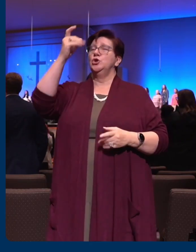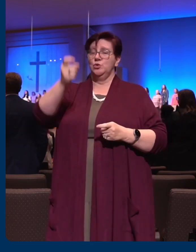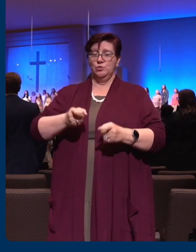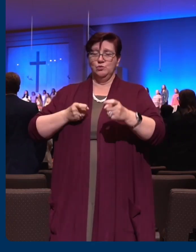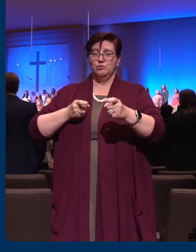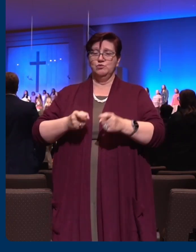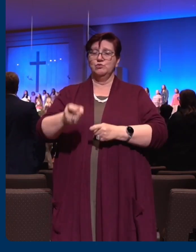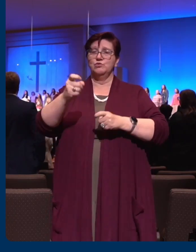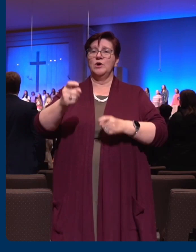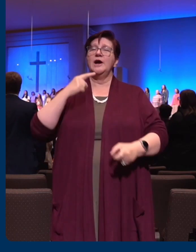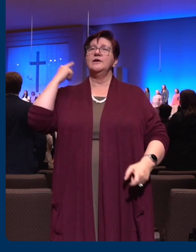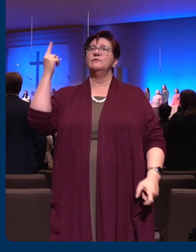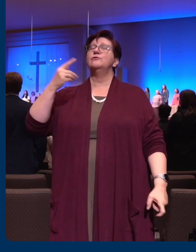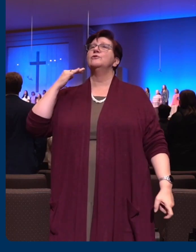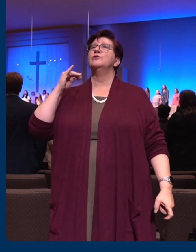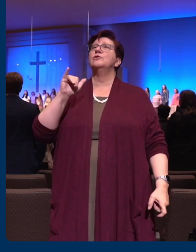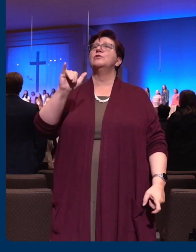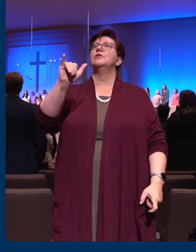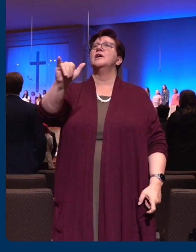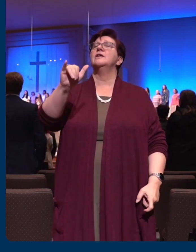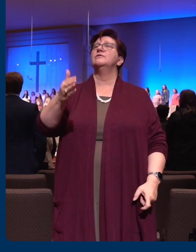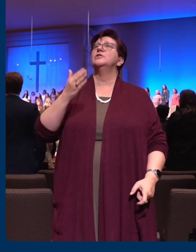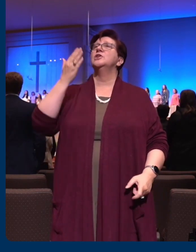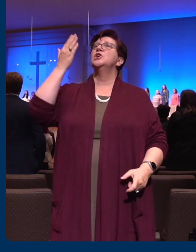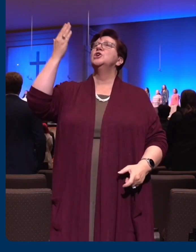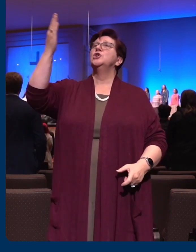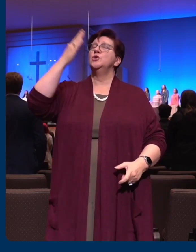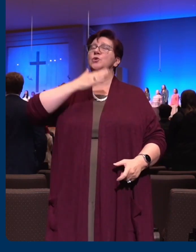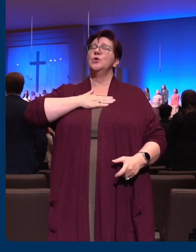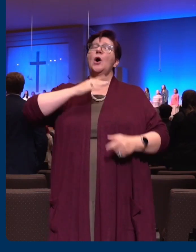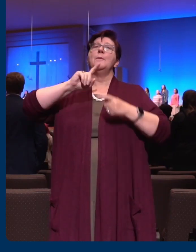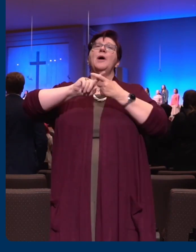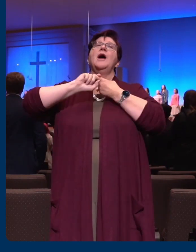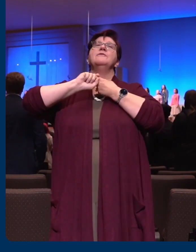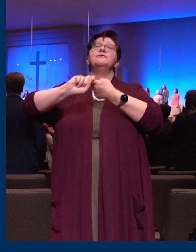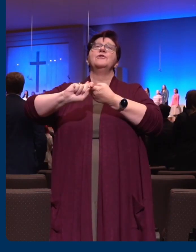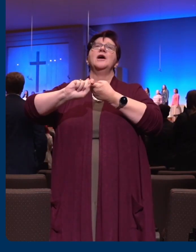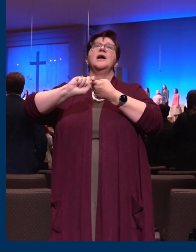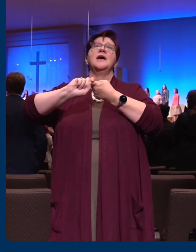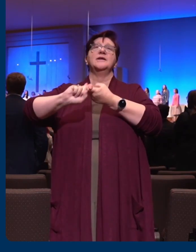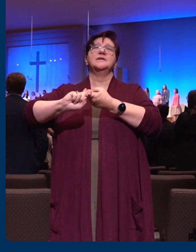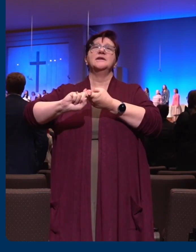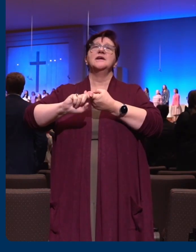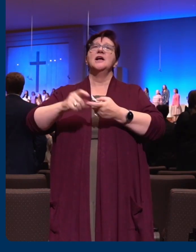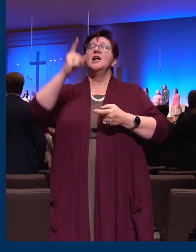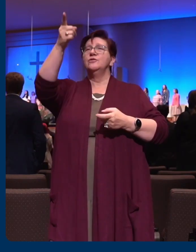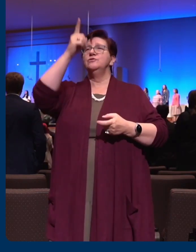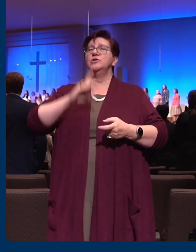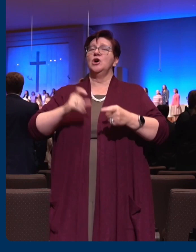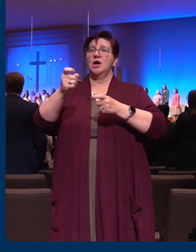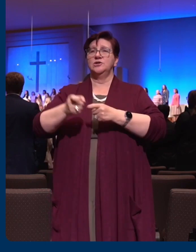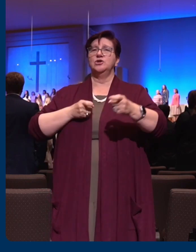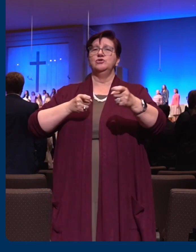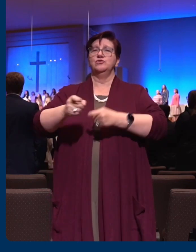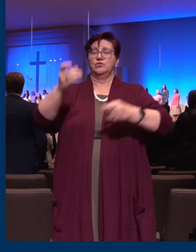reigns forever, he is a friend of mine, the God of angel